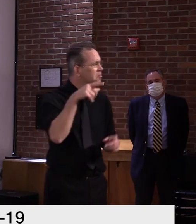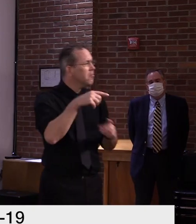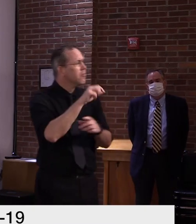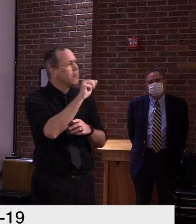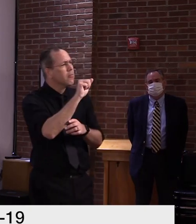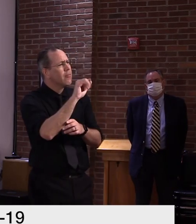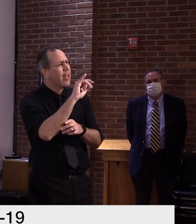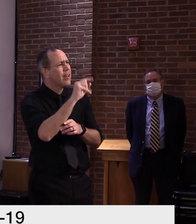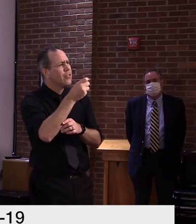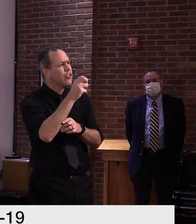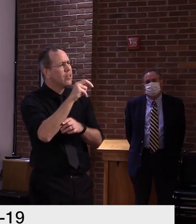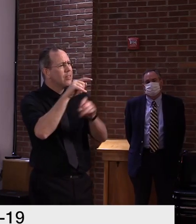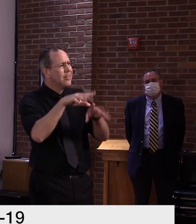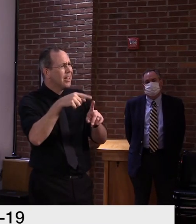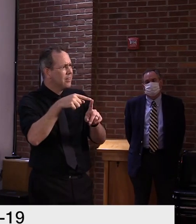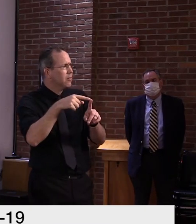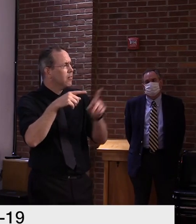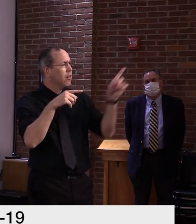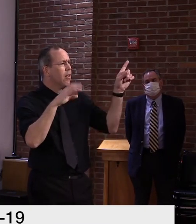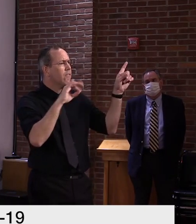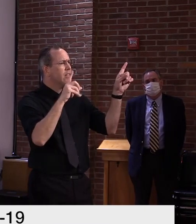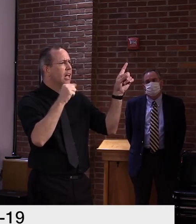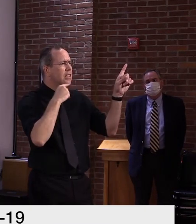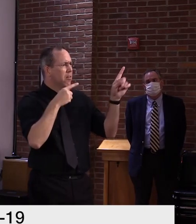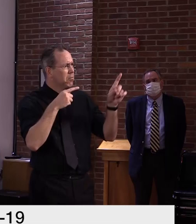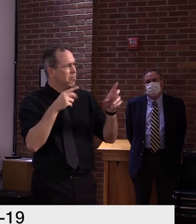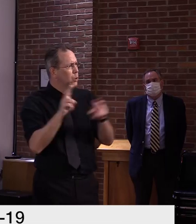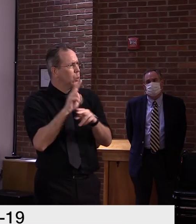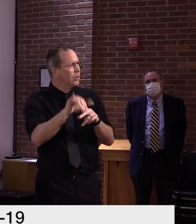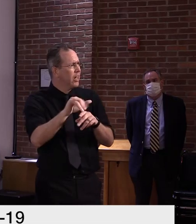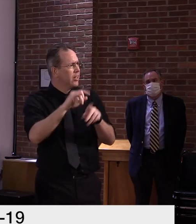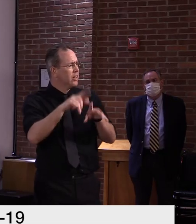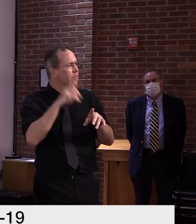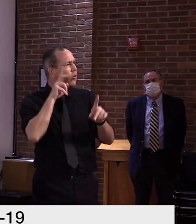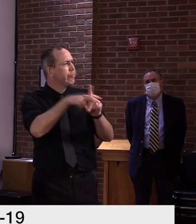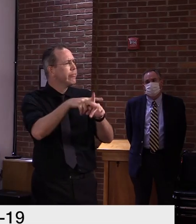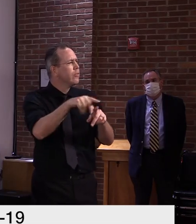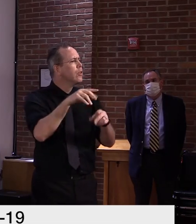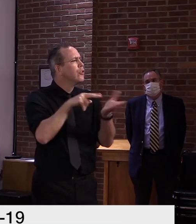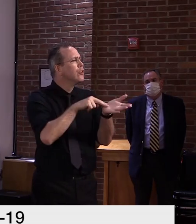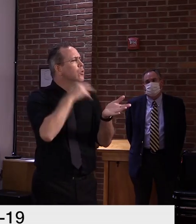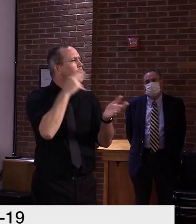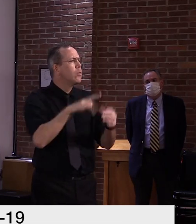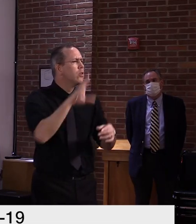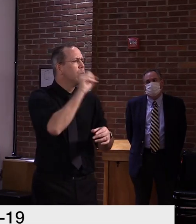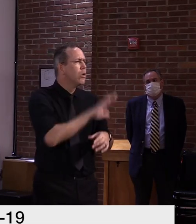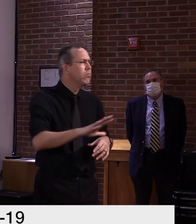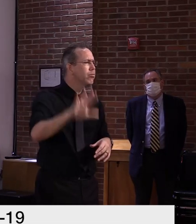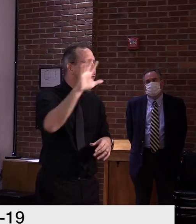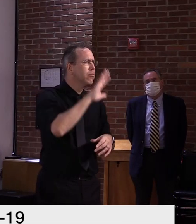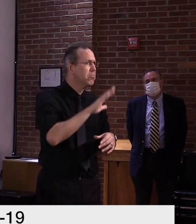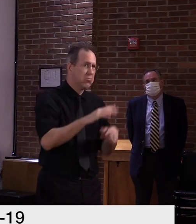these nursing homes hopefully are going to be asymptomatic people that they're going to be testing? Right. Actually, I referred to that, uh, very, a little bit